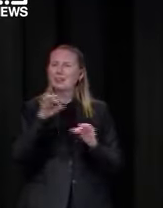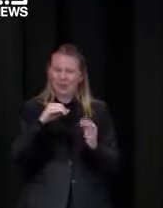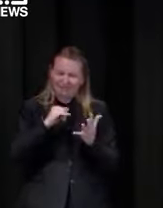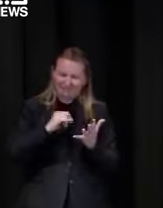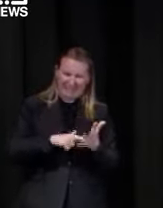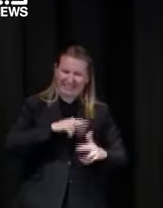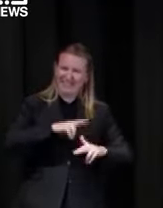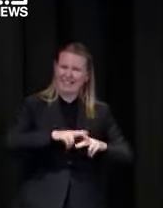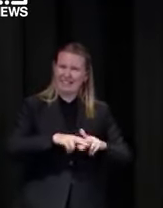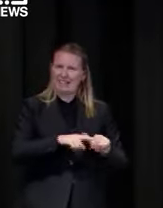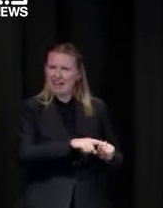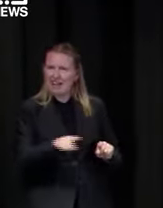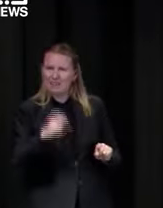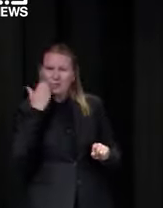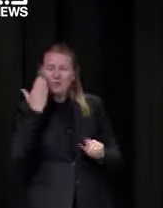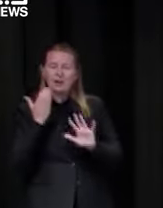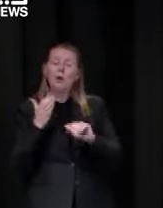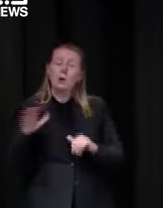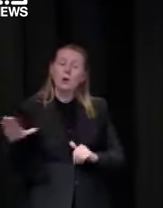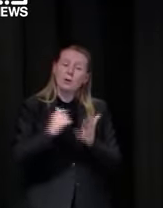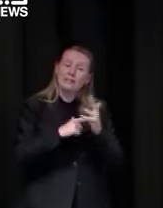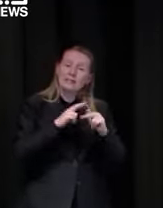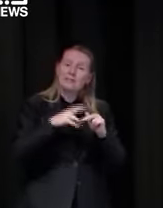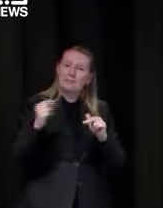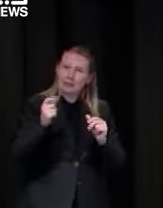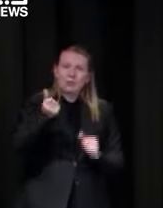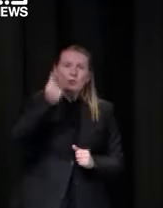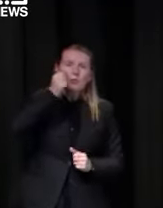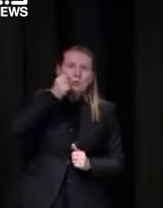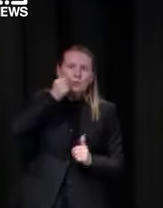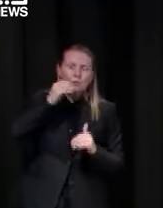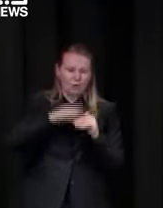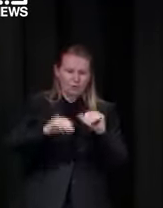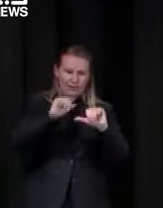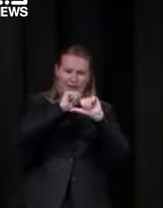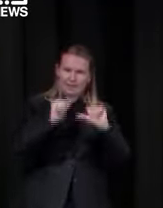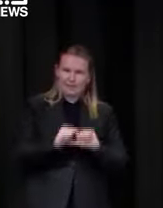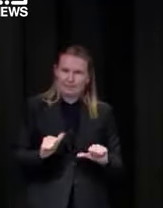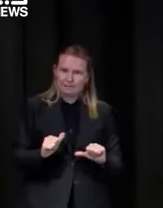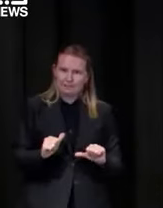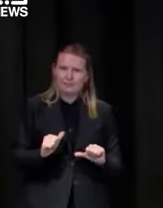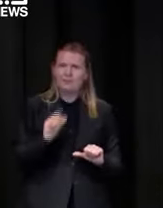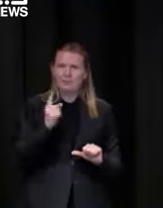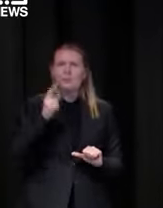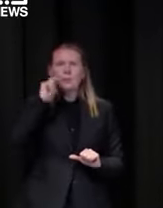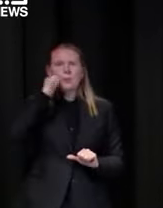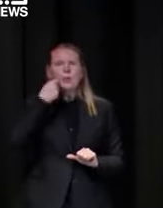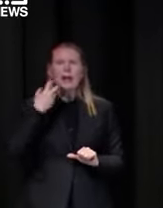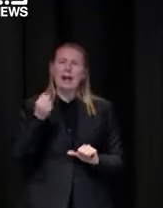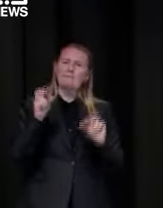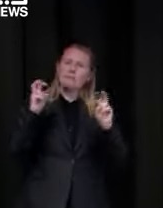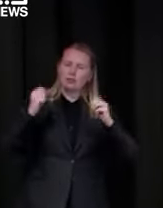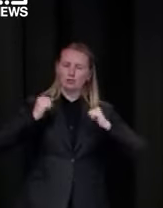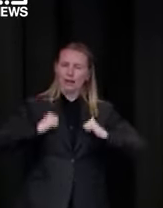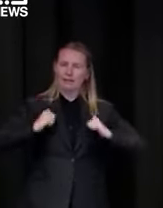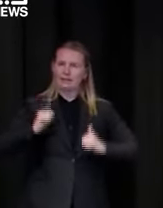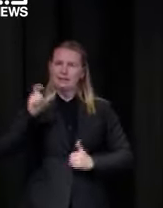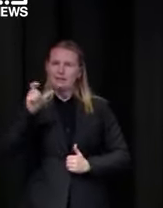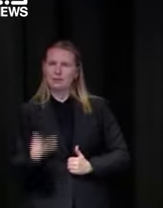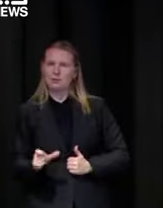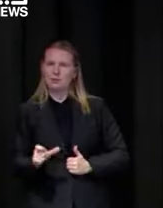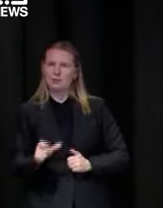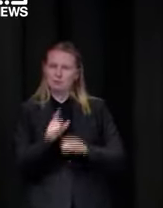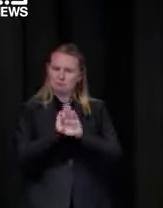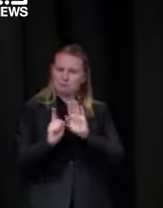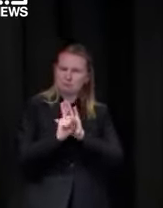concerned about it every member of staff need to be concerned about it but i think a suitably qualified person who's been trained and who knows and understands how the